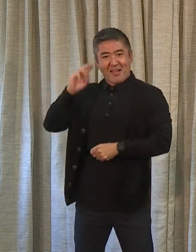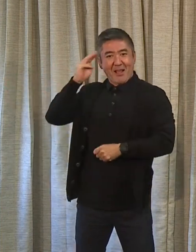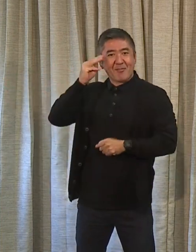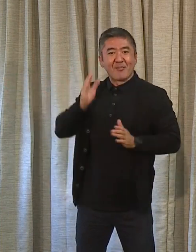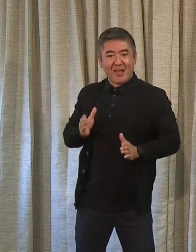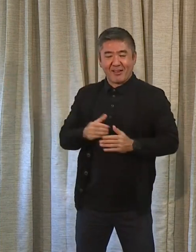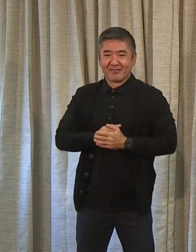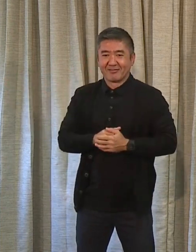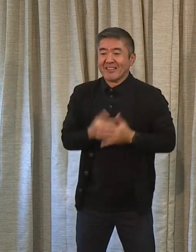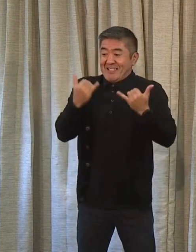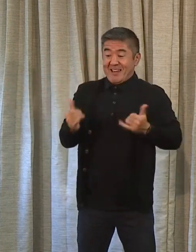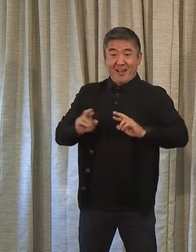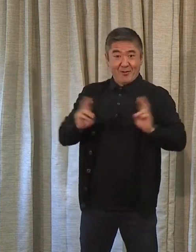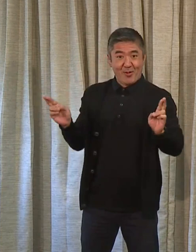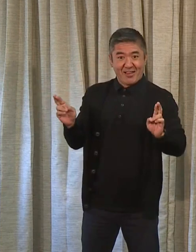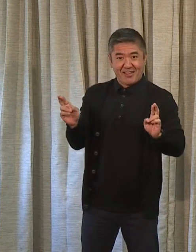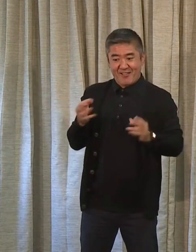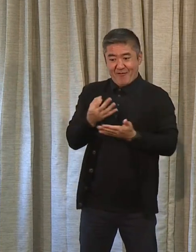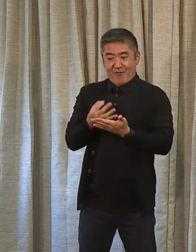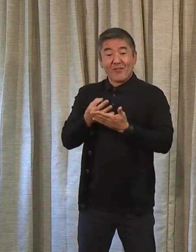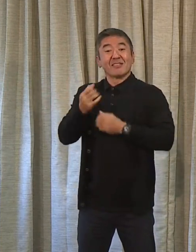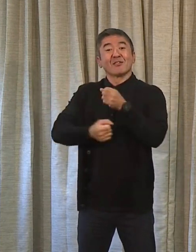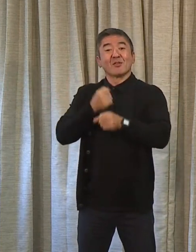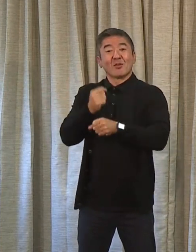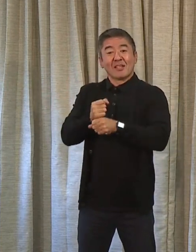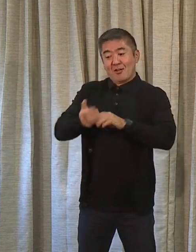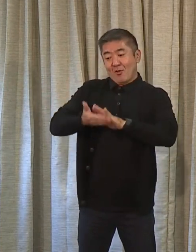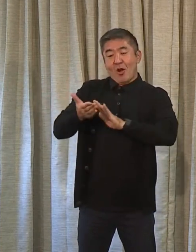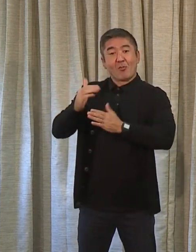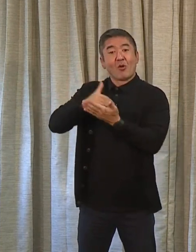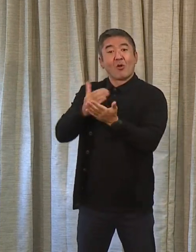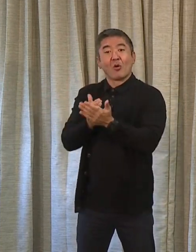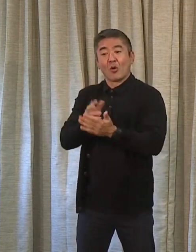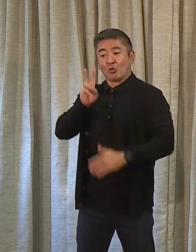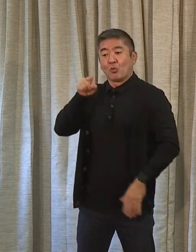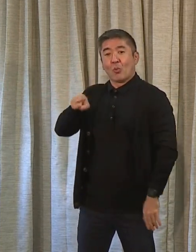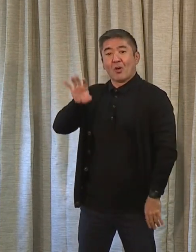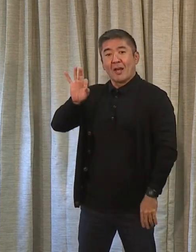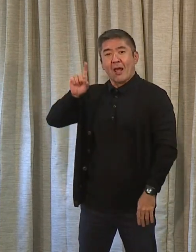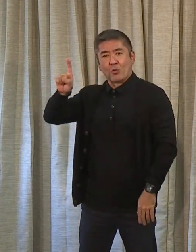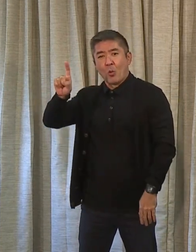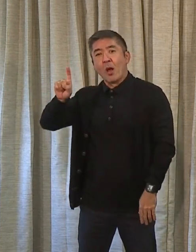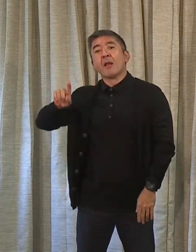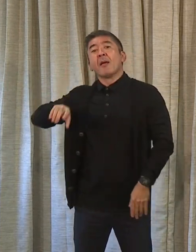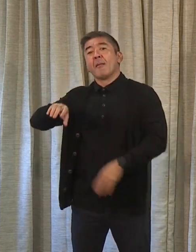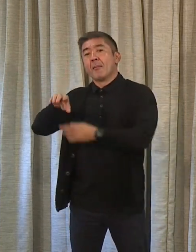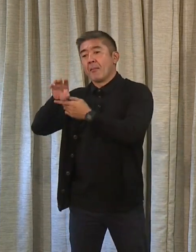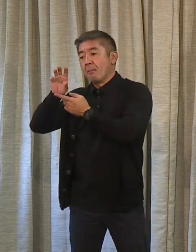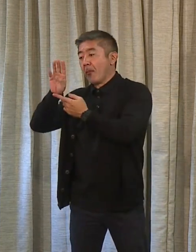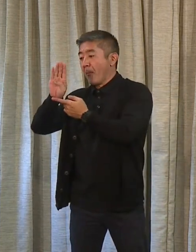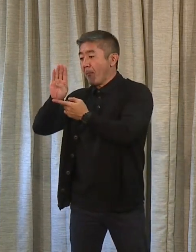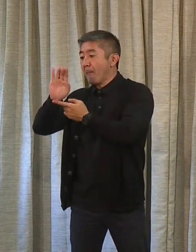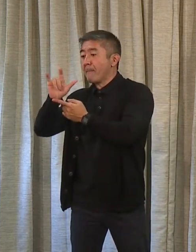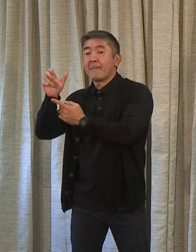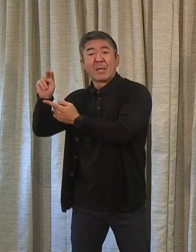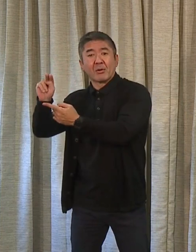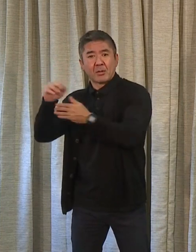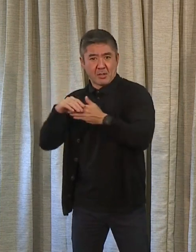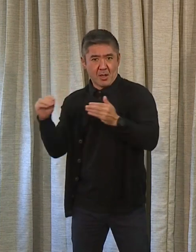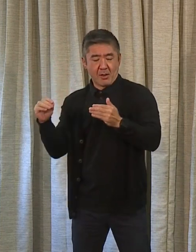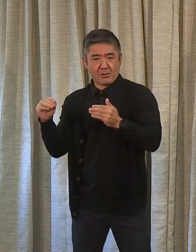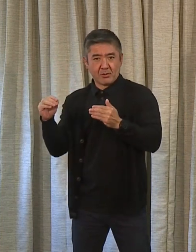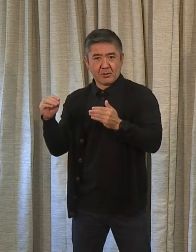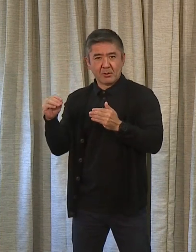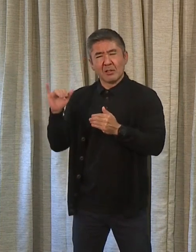fiscal 22 operating budget is 2.91 billion dollars. 2.91 billion dollars. Now that's